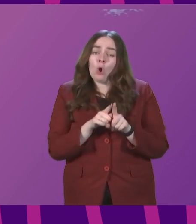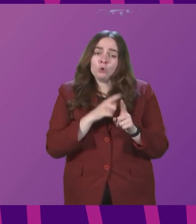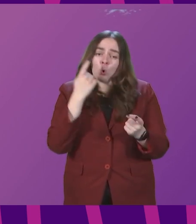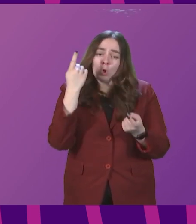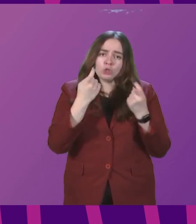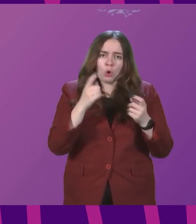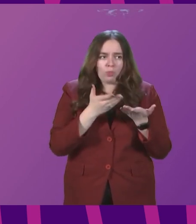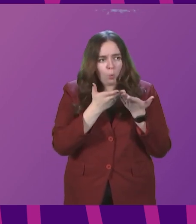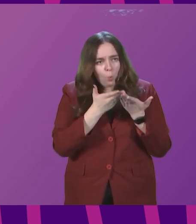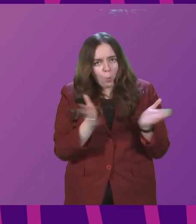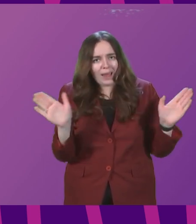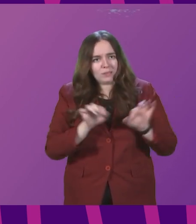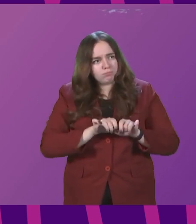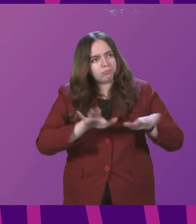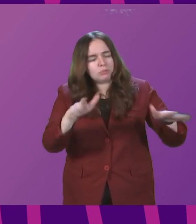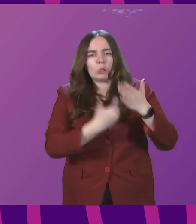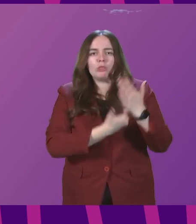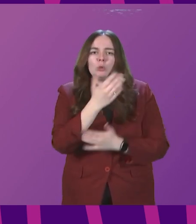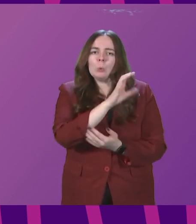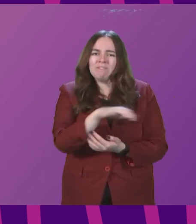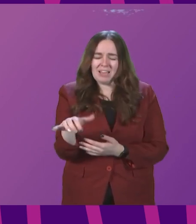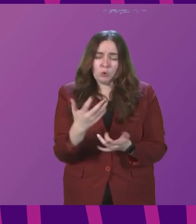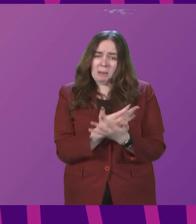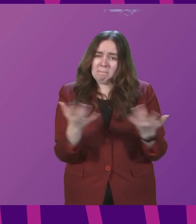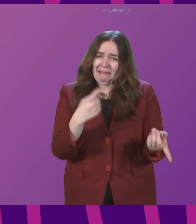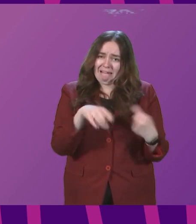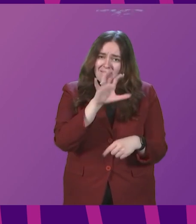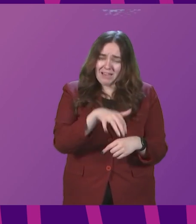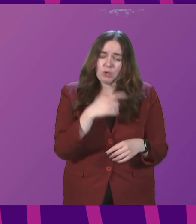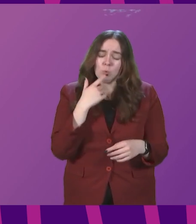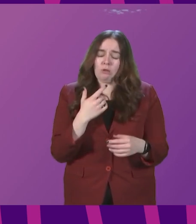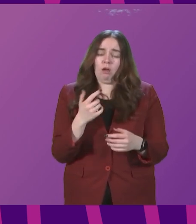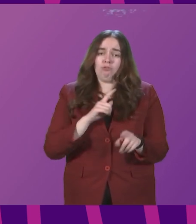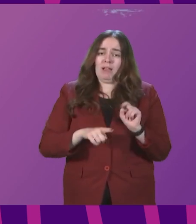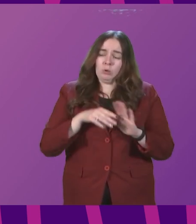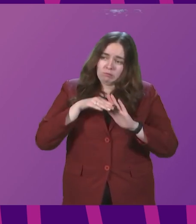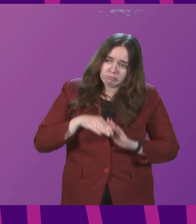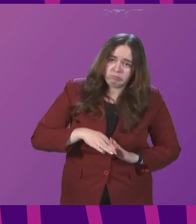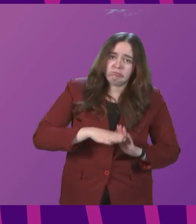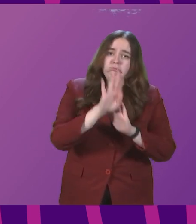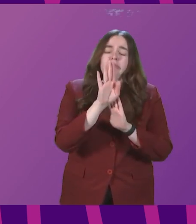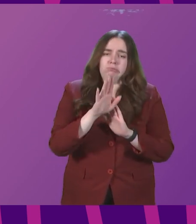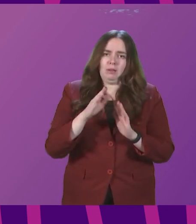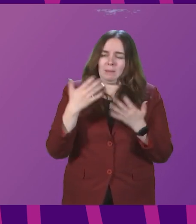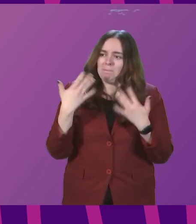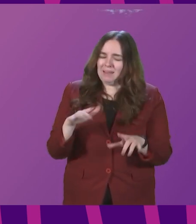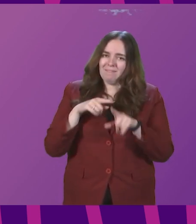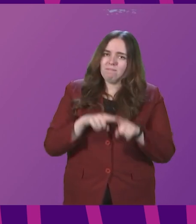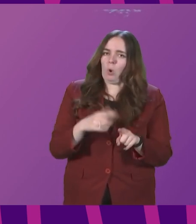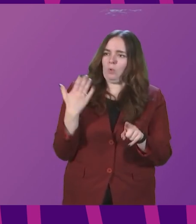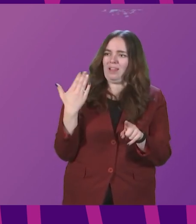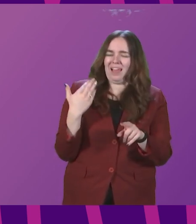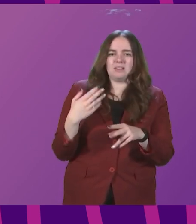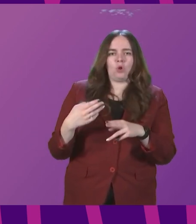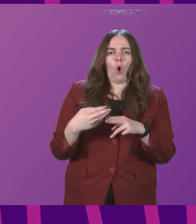rollout to a new array of venues, particularly when many of those venues are pulling themselves off the map from following the latest hospitality curves.